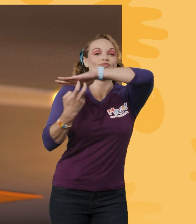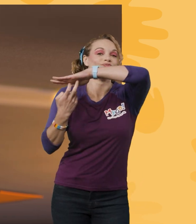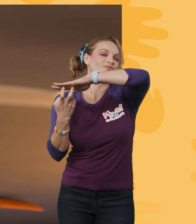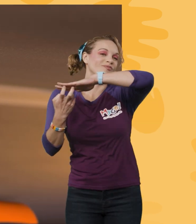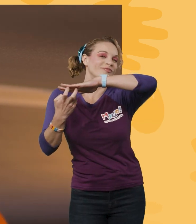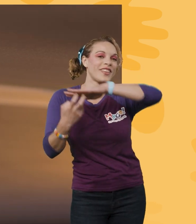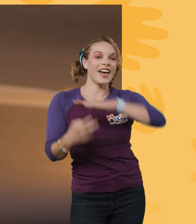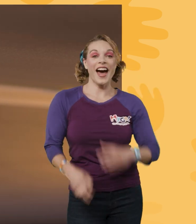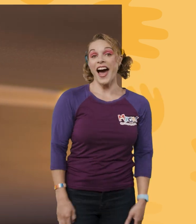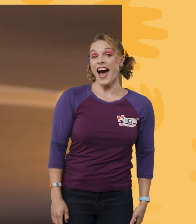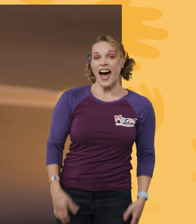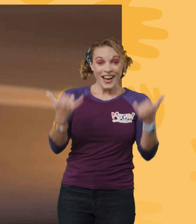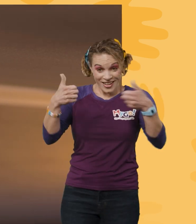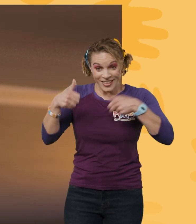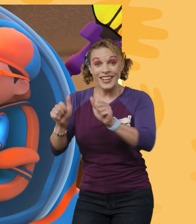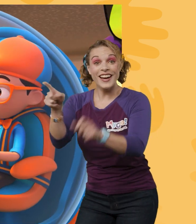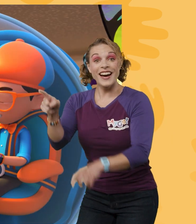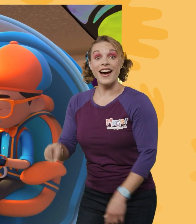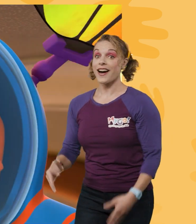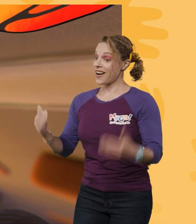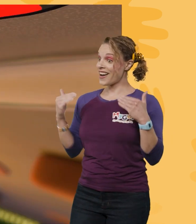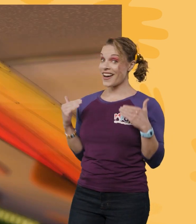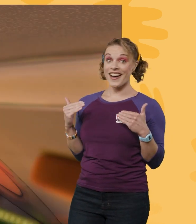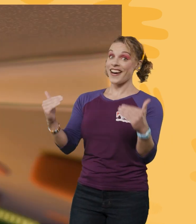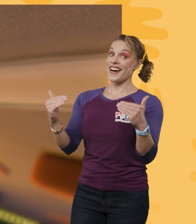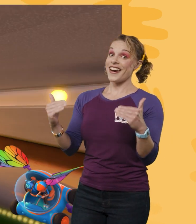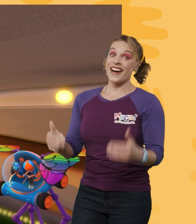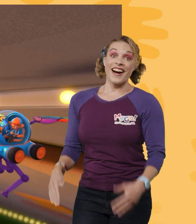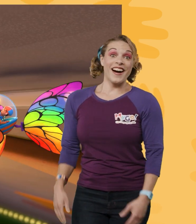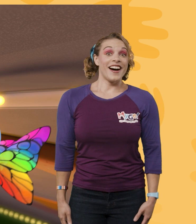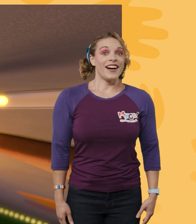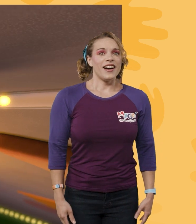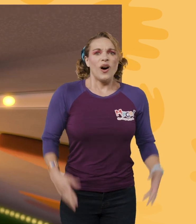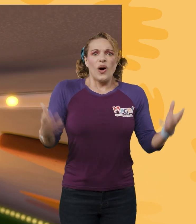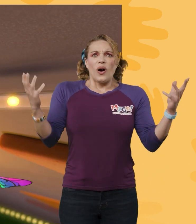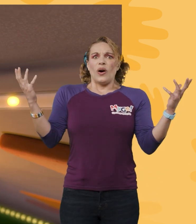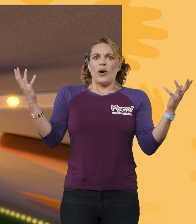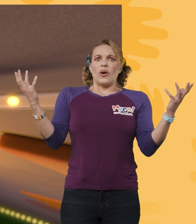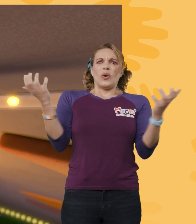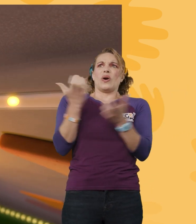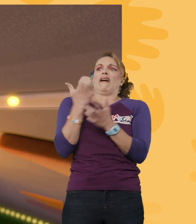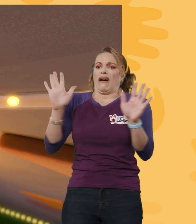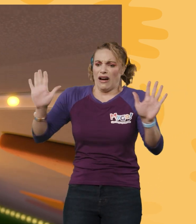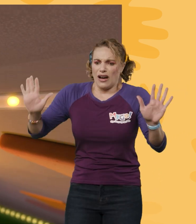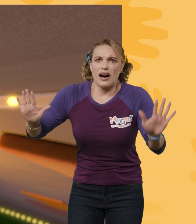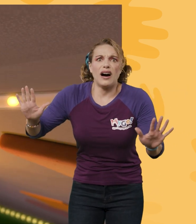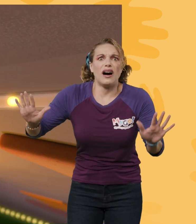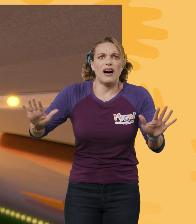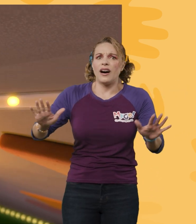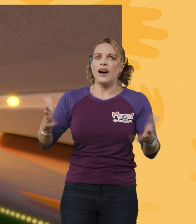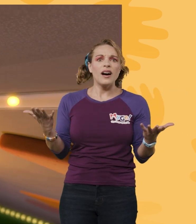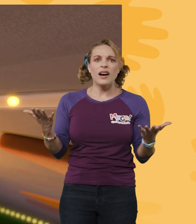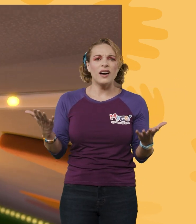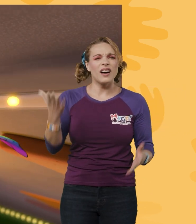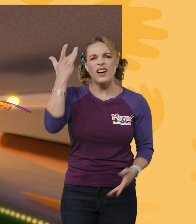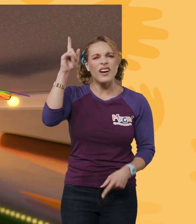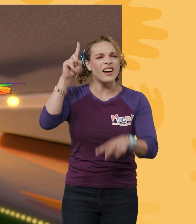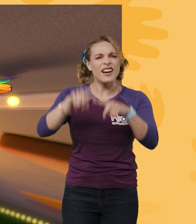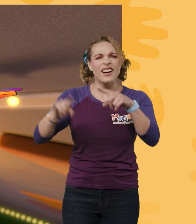Now you try! Here goes! Whoa! Why can't the